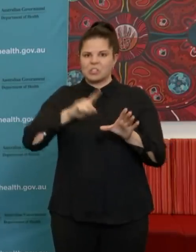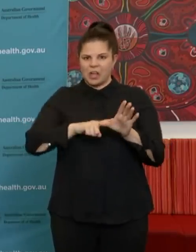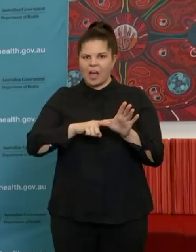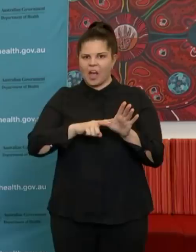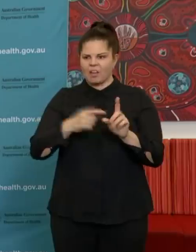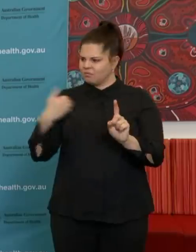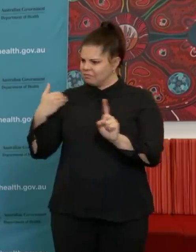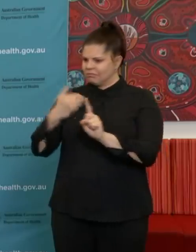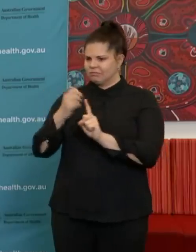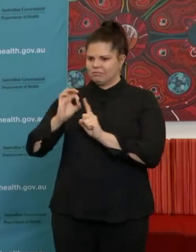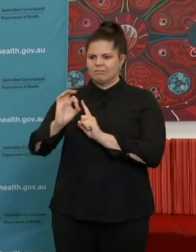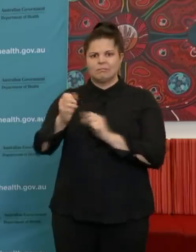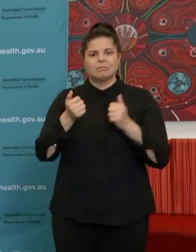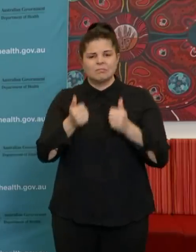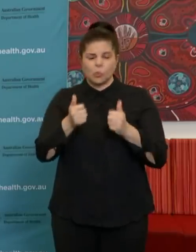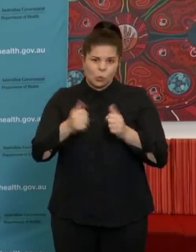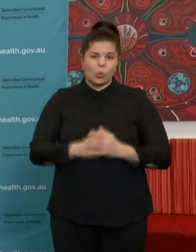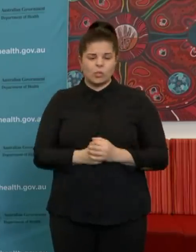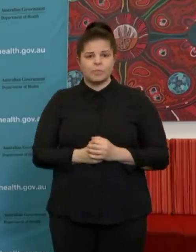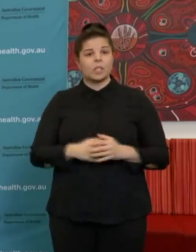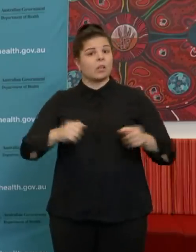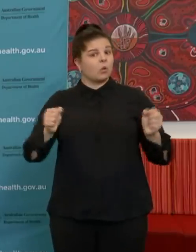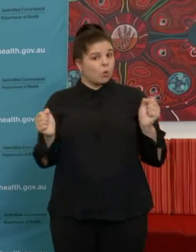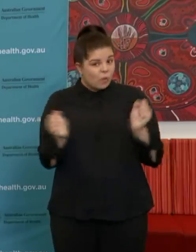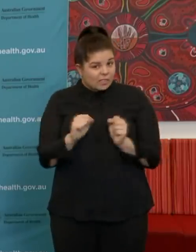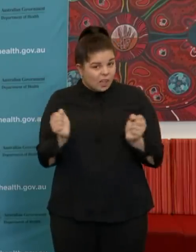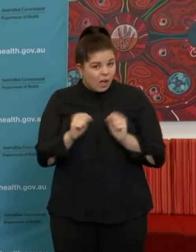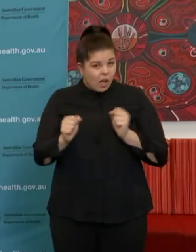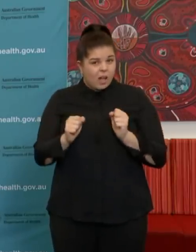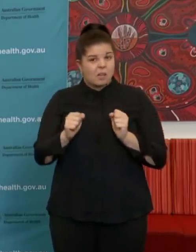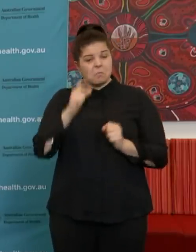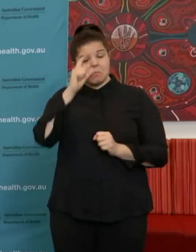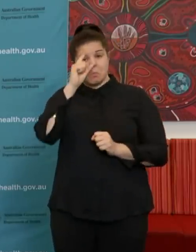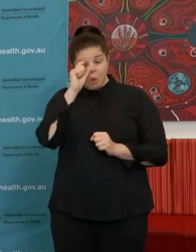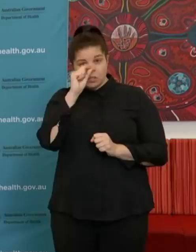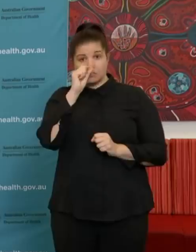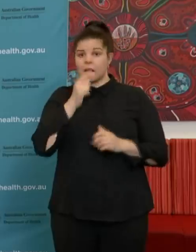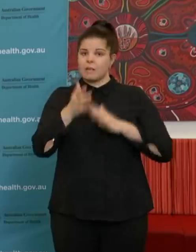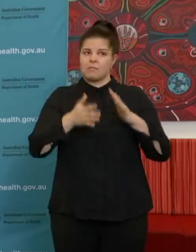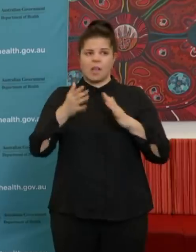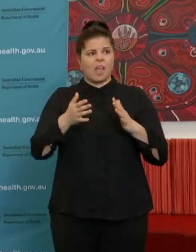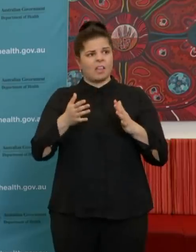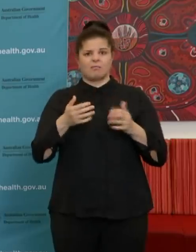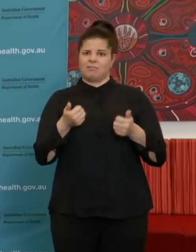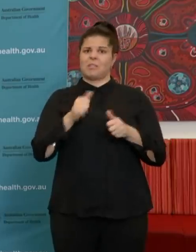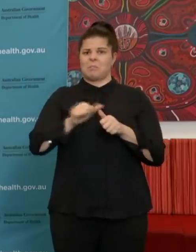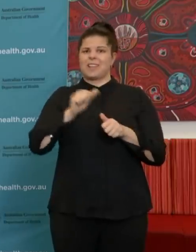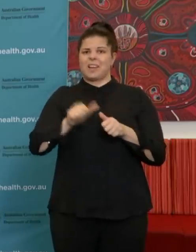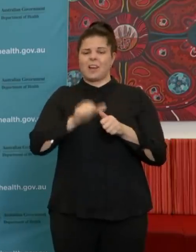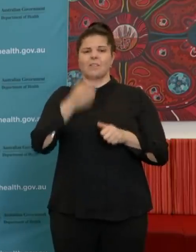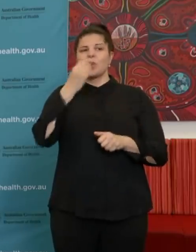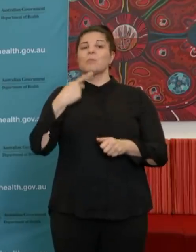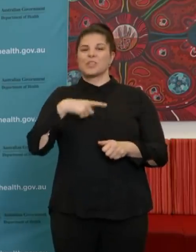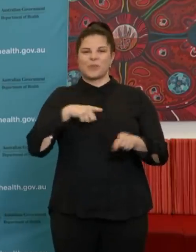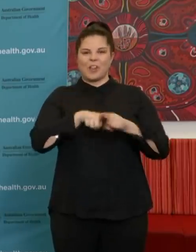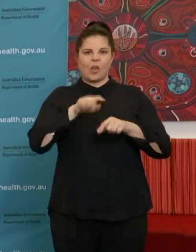that's one side. From the winter perspective, we may well show that we are having less problem there because of that social